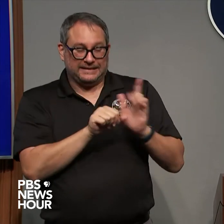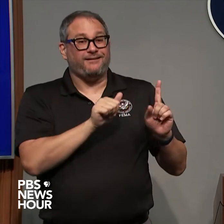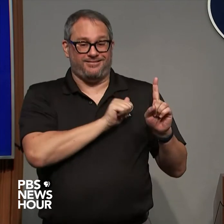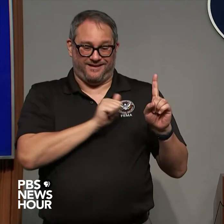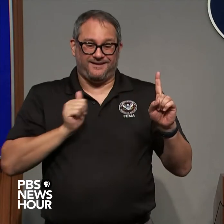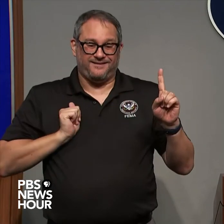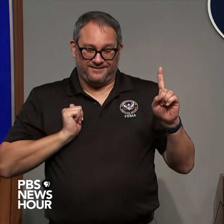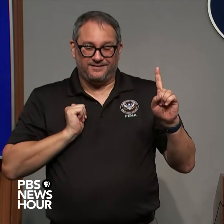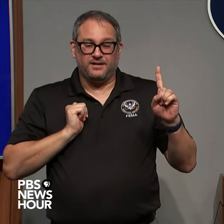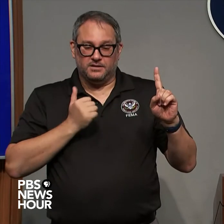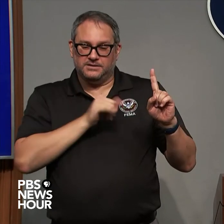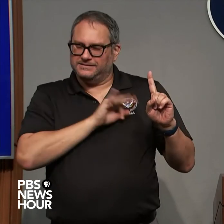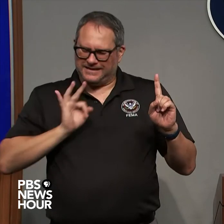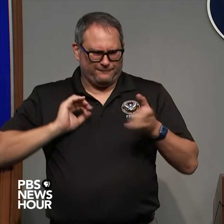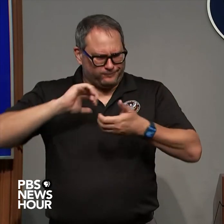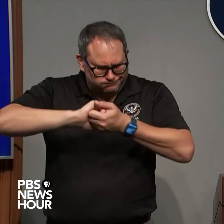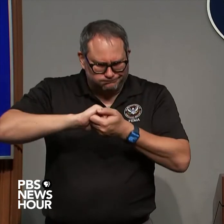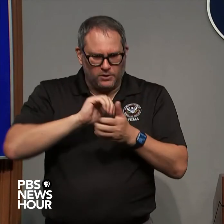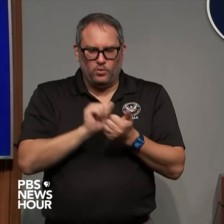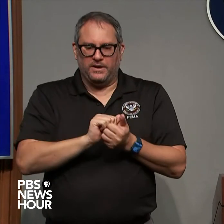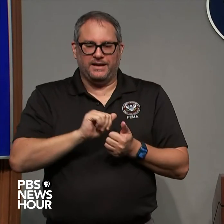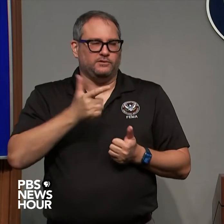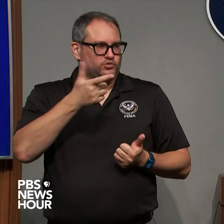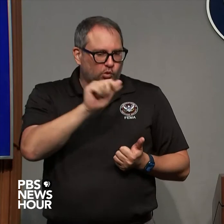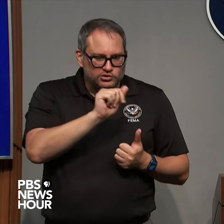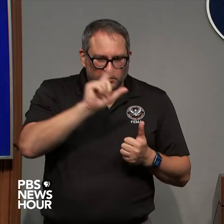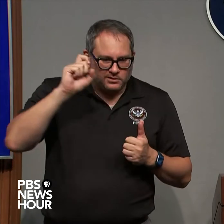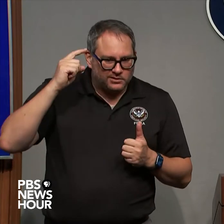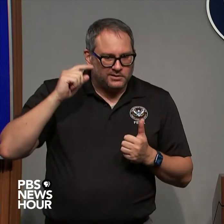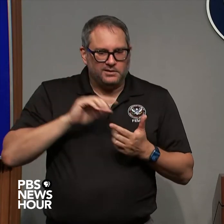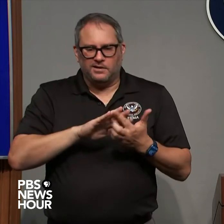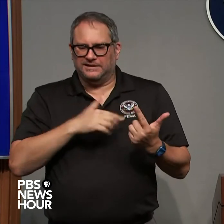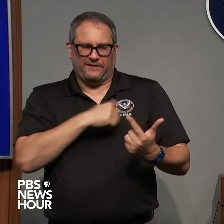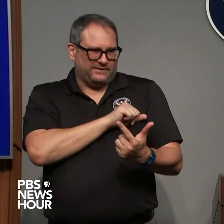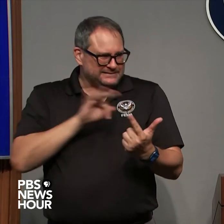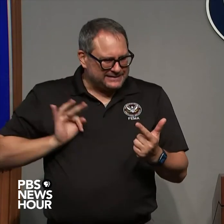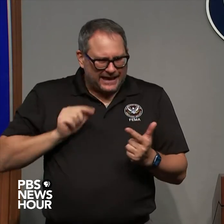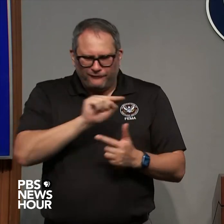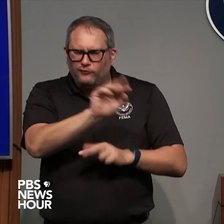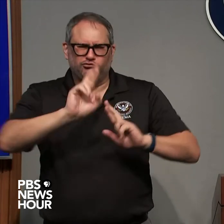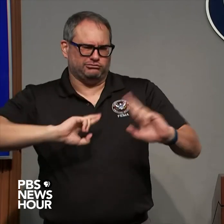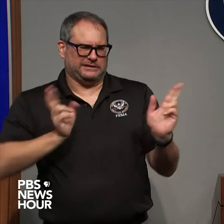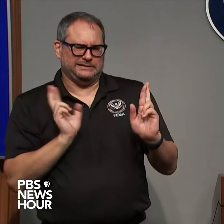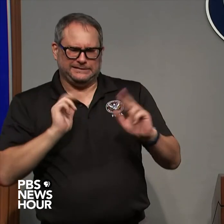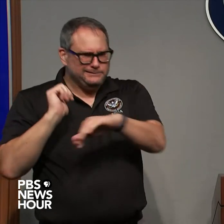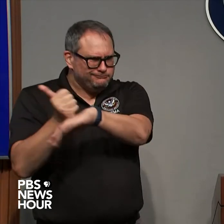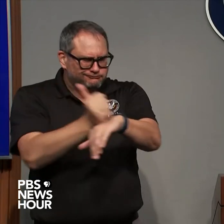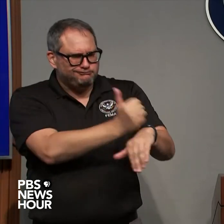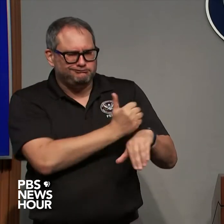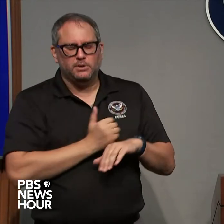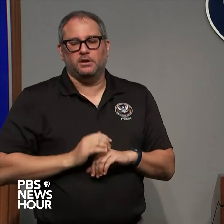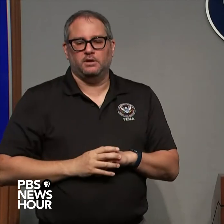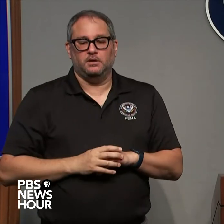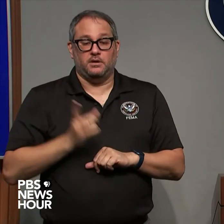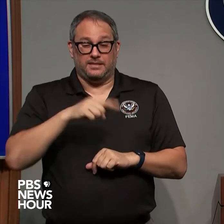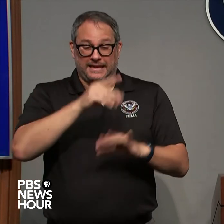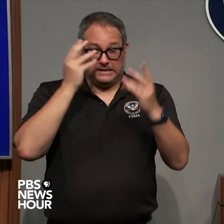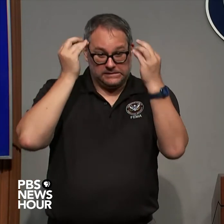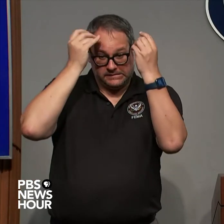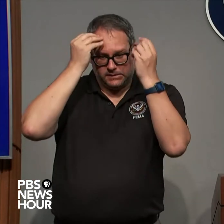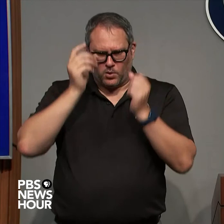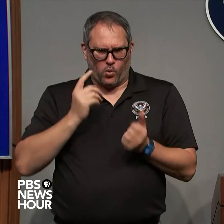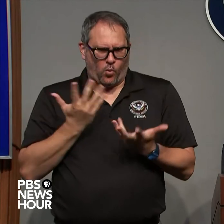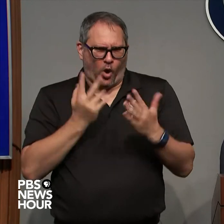both Georgia and South Carolina we've sent liaison officers there to integrate with them and as they decide what their potential needs might be we'll continue to move